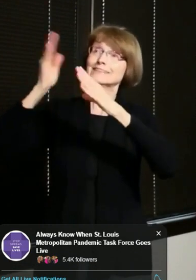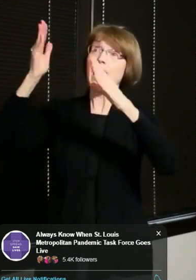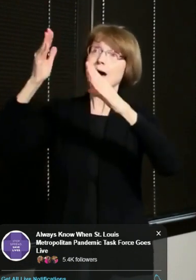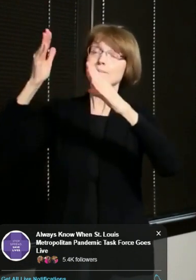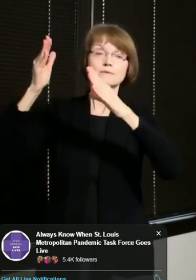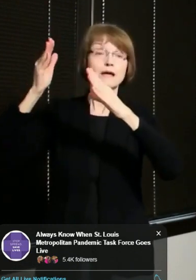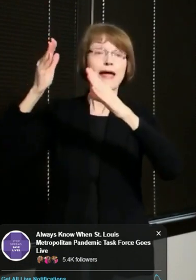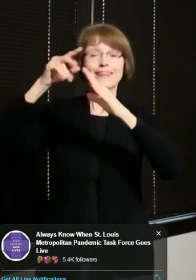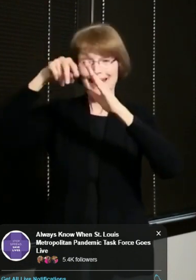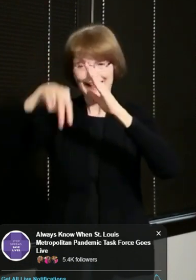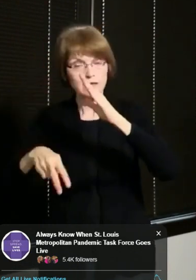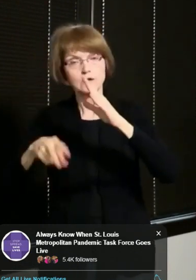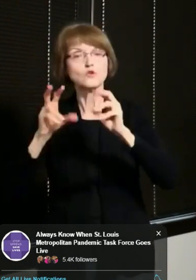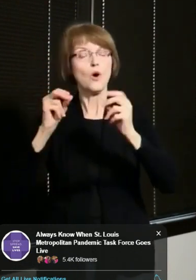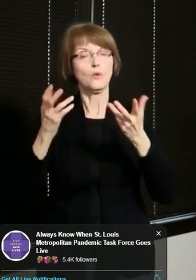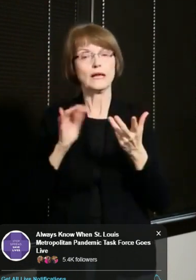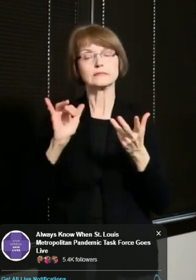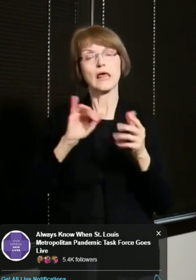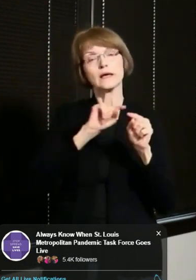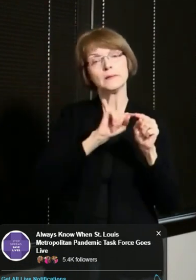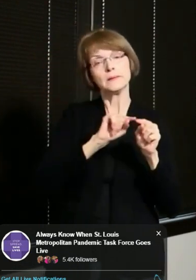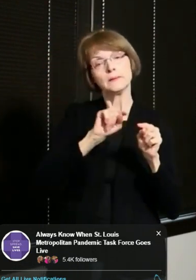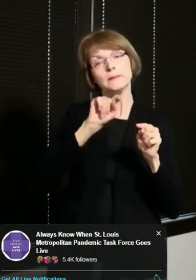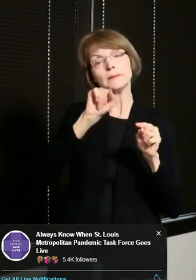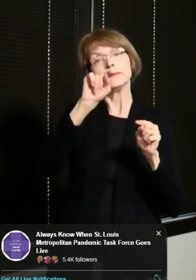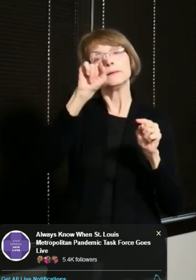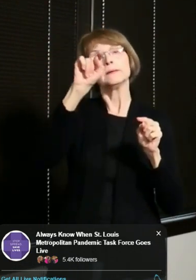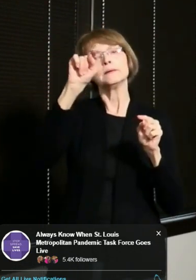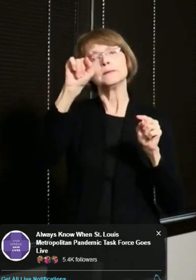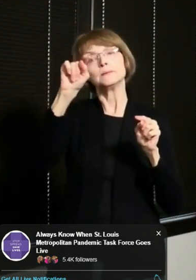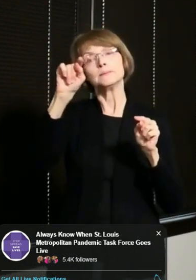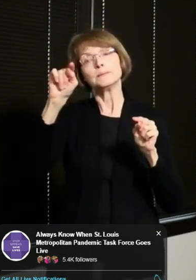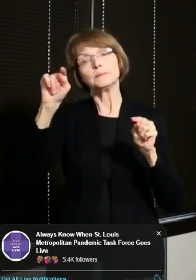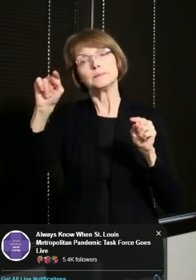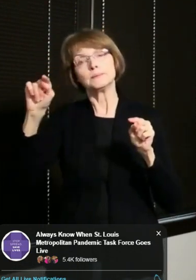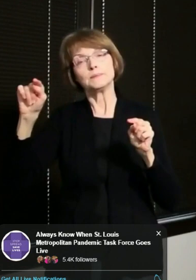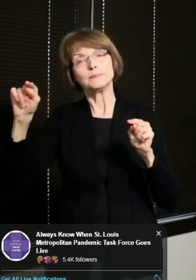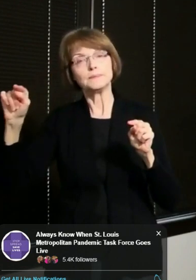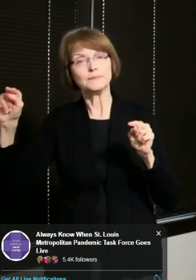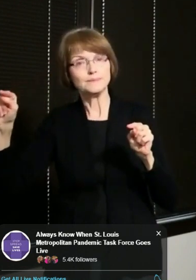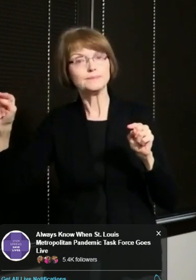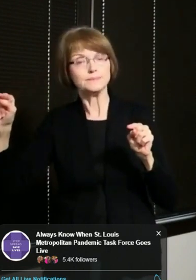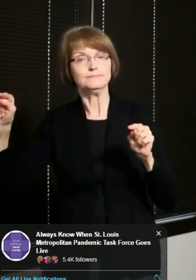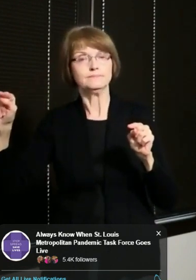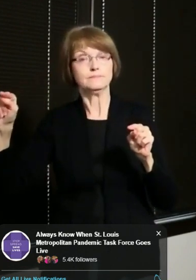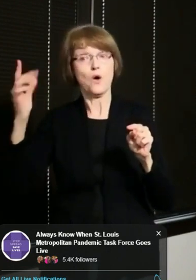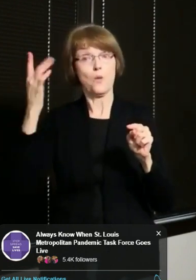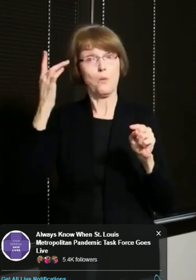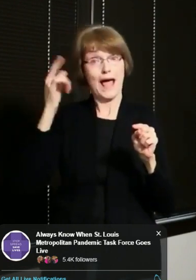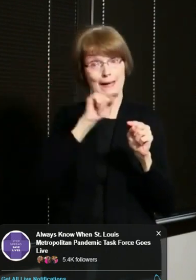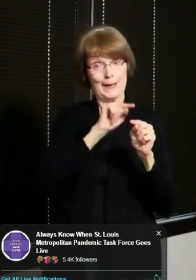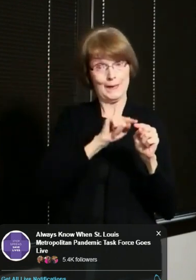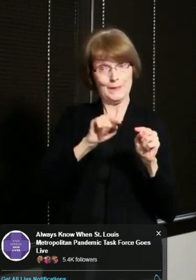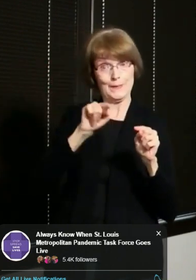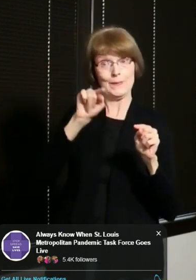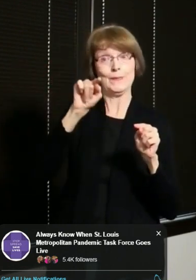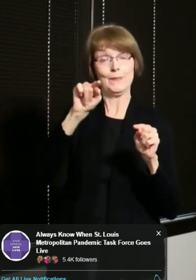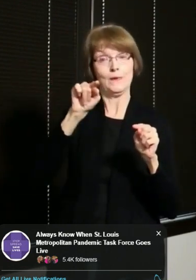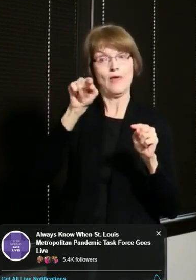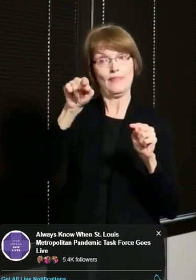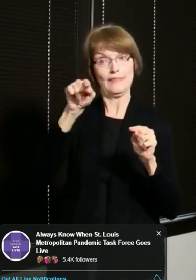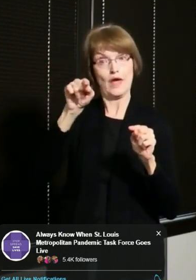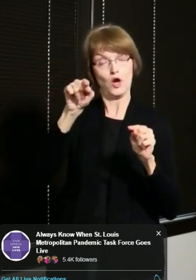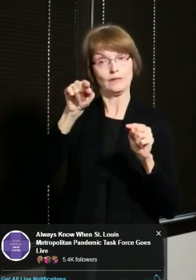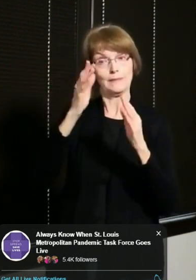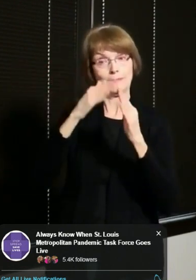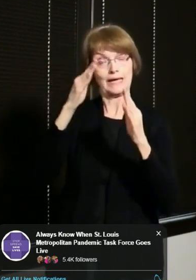gentle hill. And the reason for that is because of us slowing down the rate of transmission in the community. And